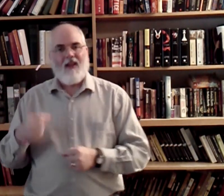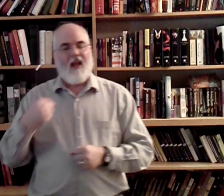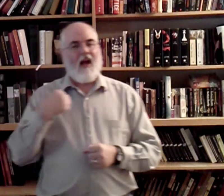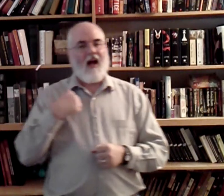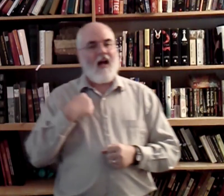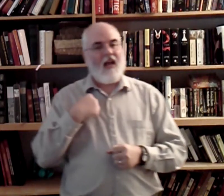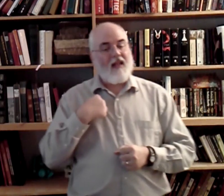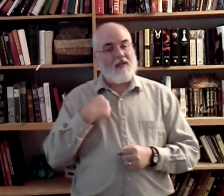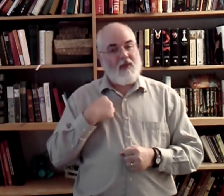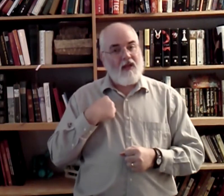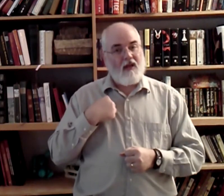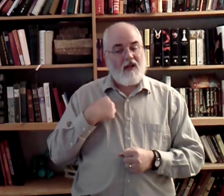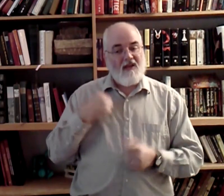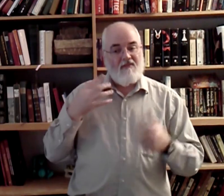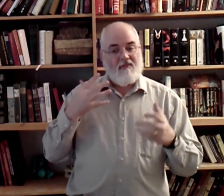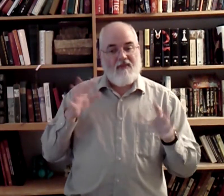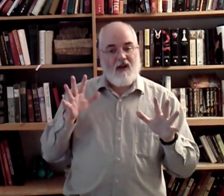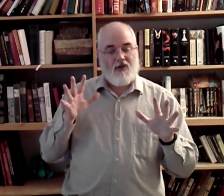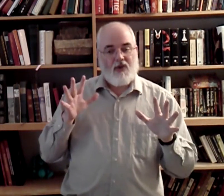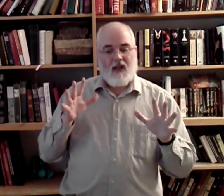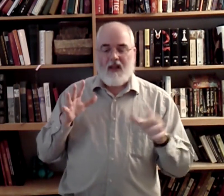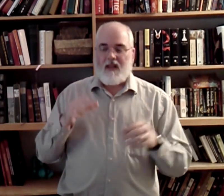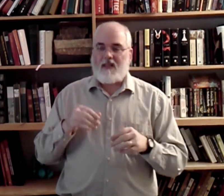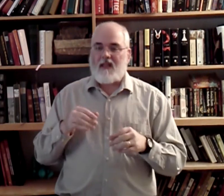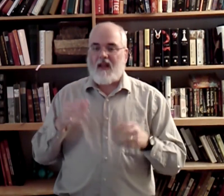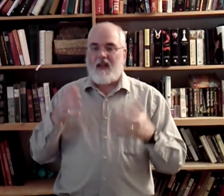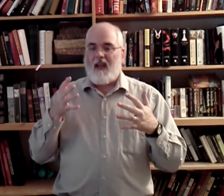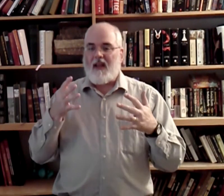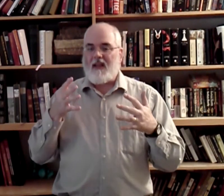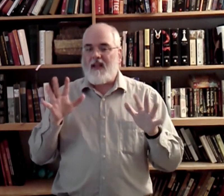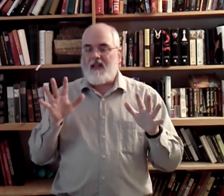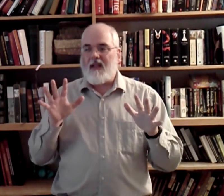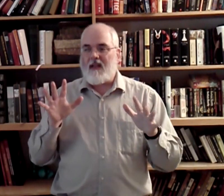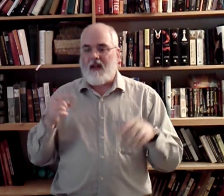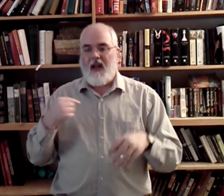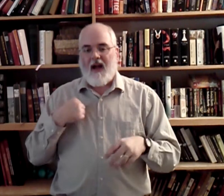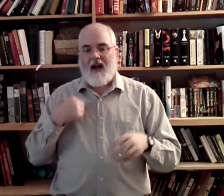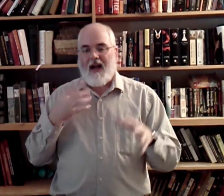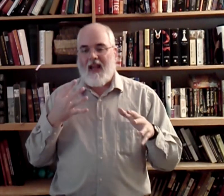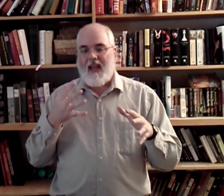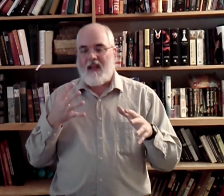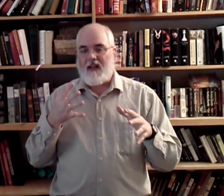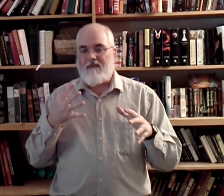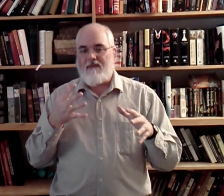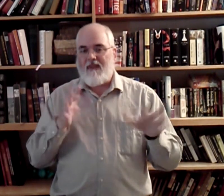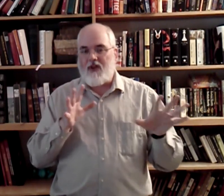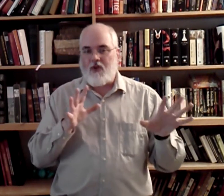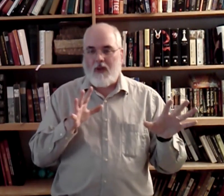I. I. That's me. Finished. This is like an ed ending. I. Finished doing.